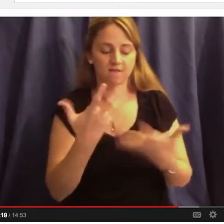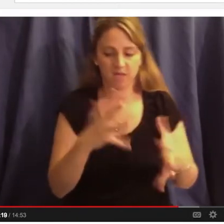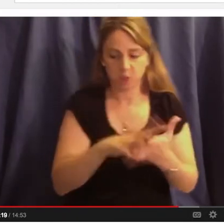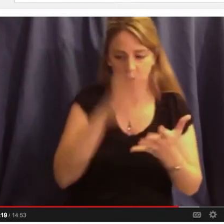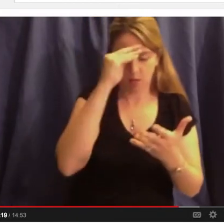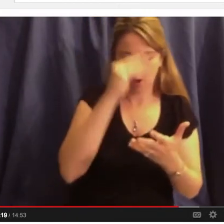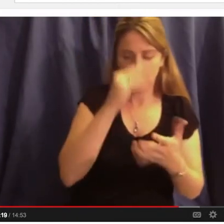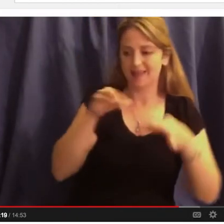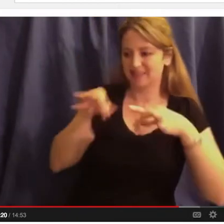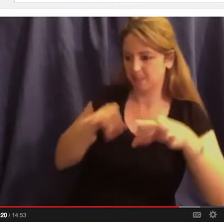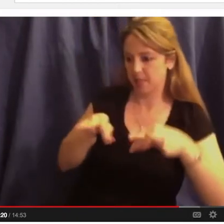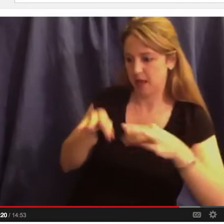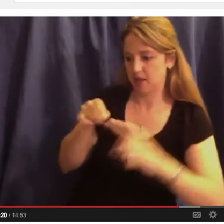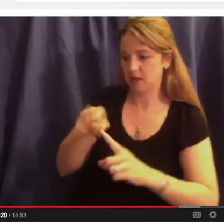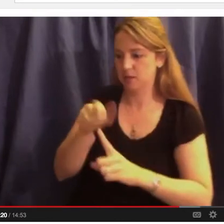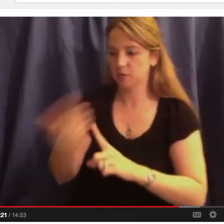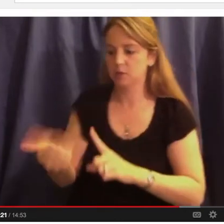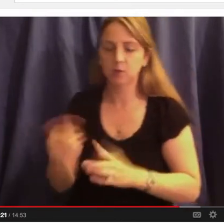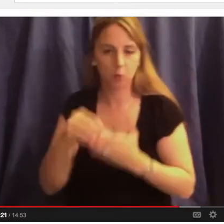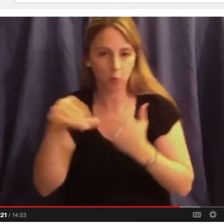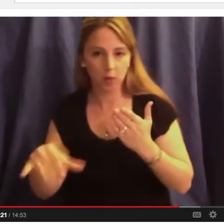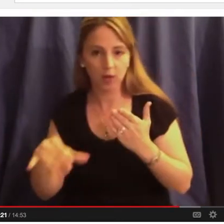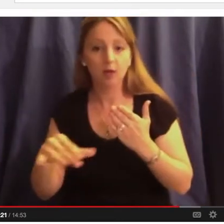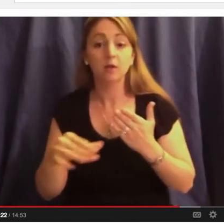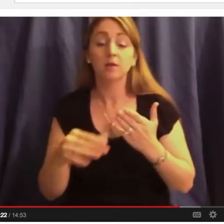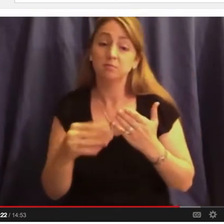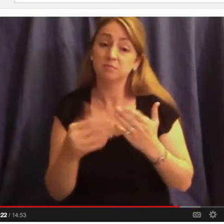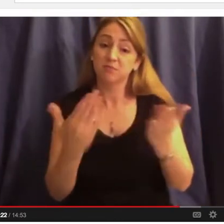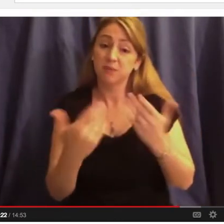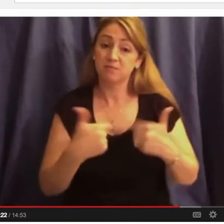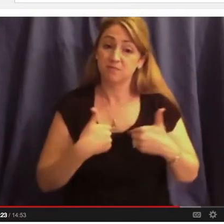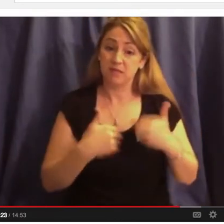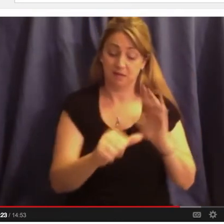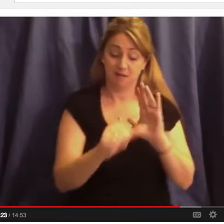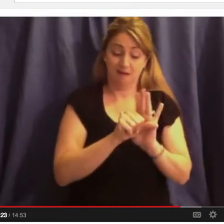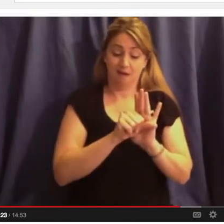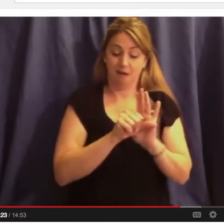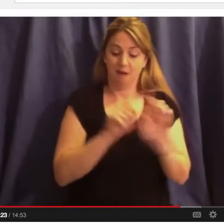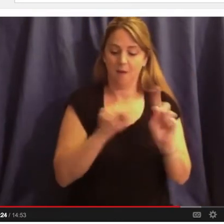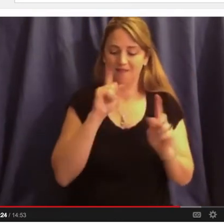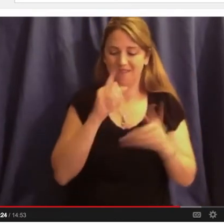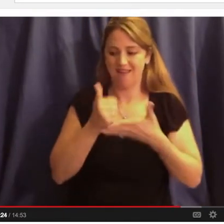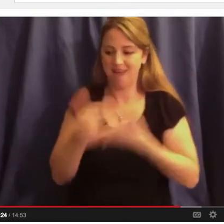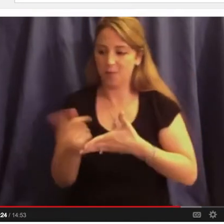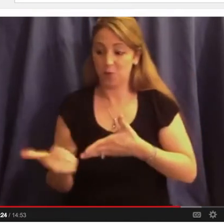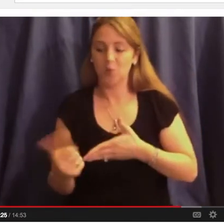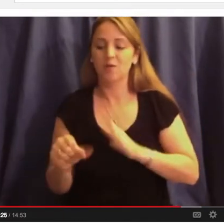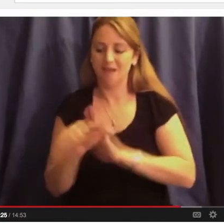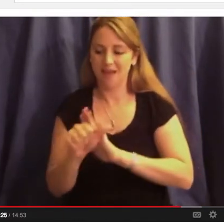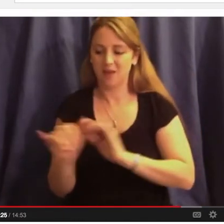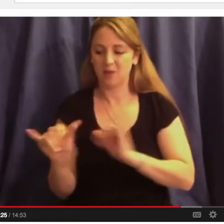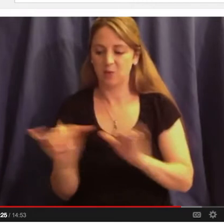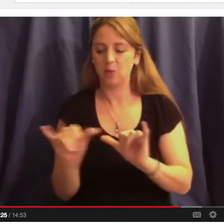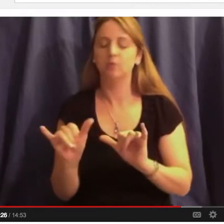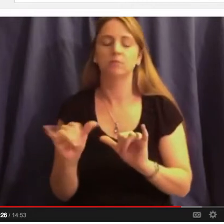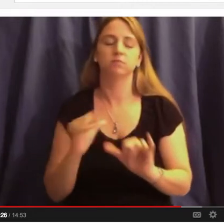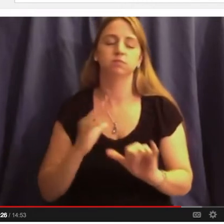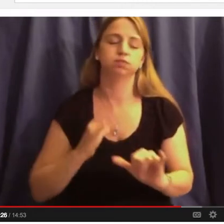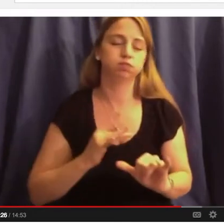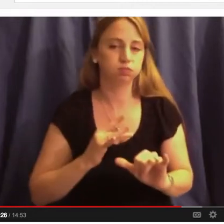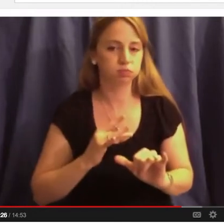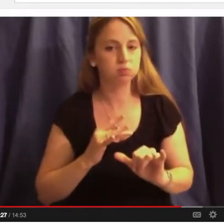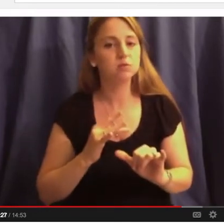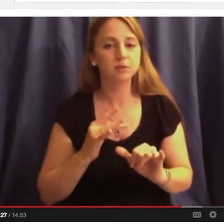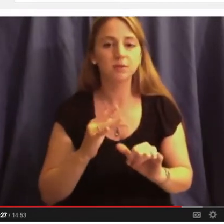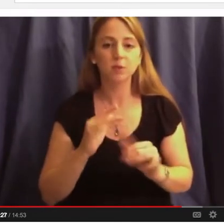you know, it's one thing to earn an A yourself. It's another thing to help someone else do well. And so to feel that sense of responsibility makes all the difference in the world.